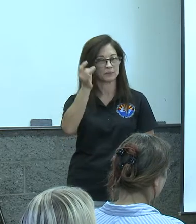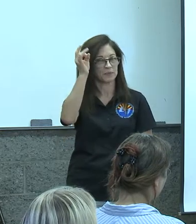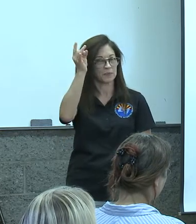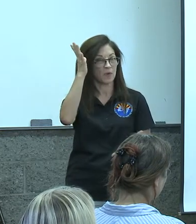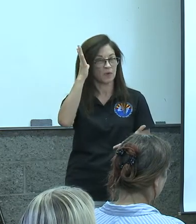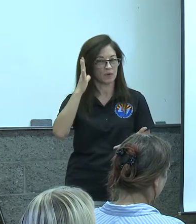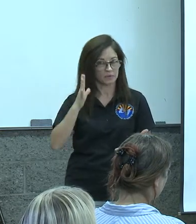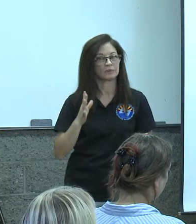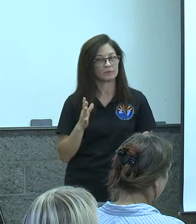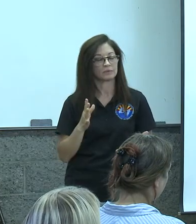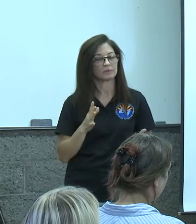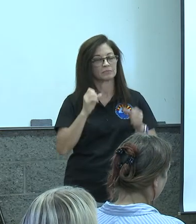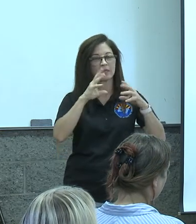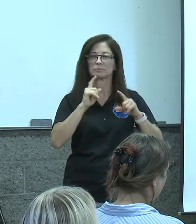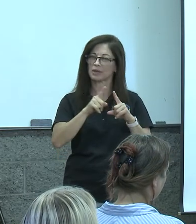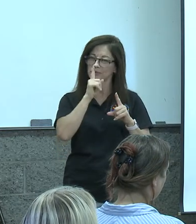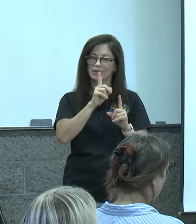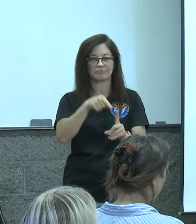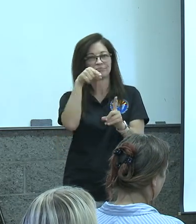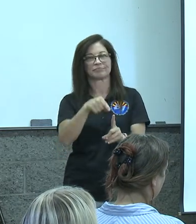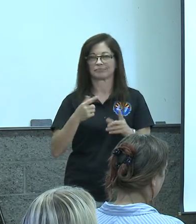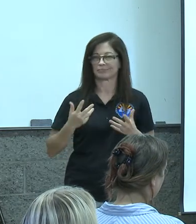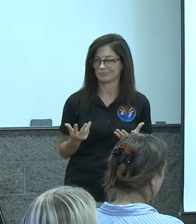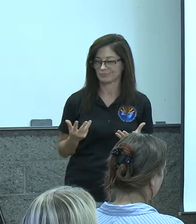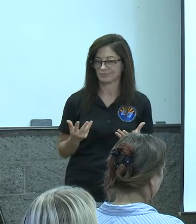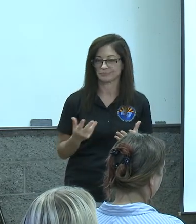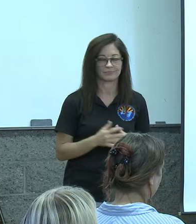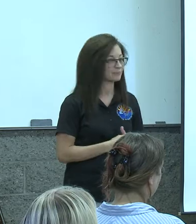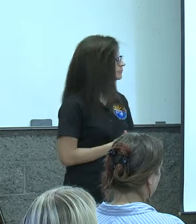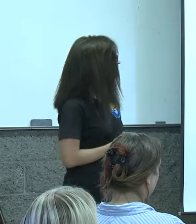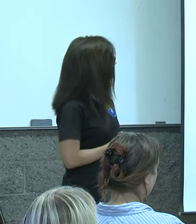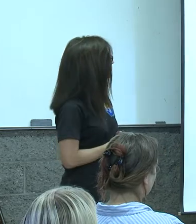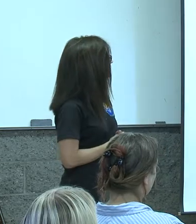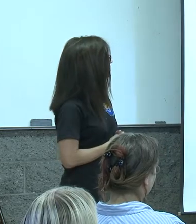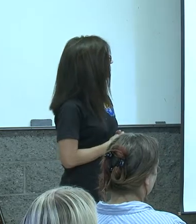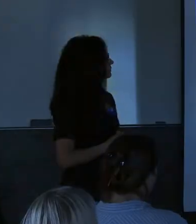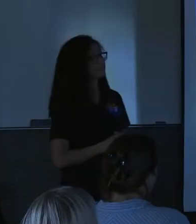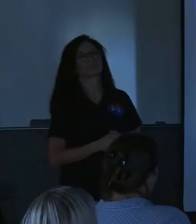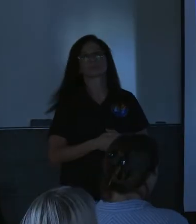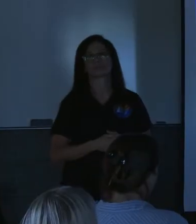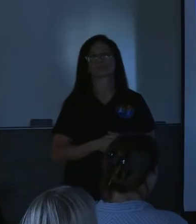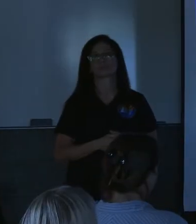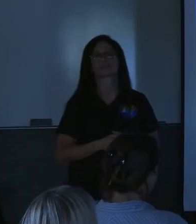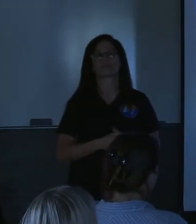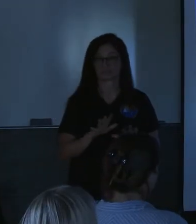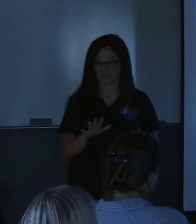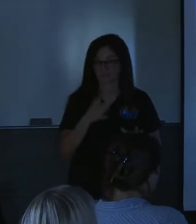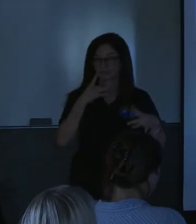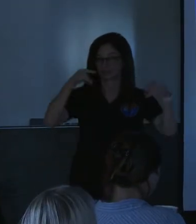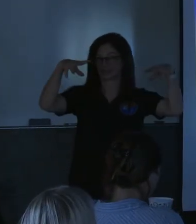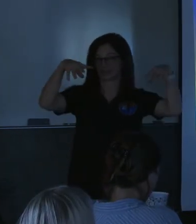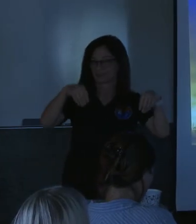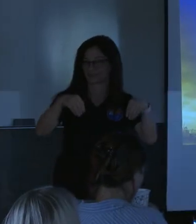extreme event but let's just cut to the chase and uh just talk a little bit about what we saw can we take thank you take